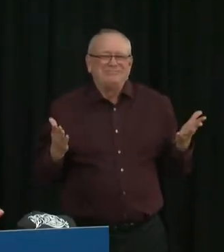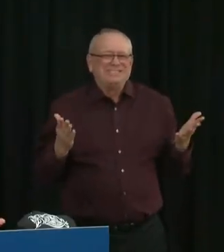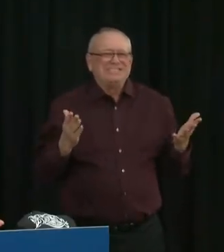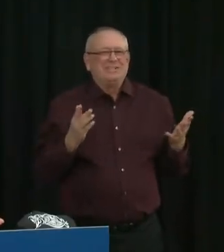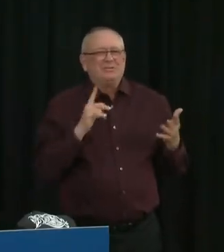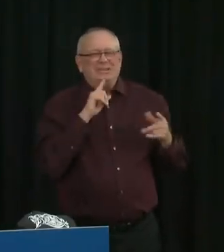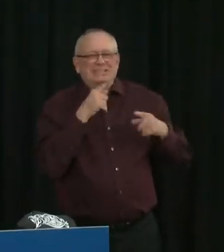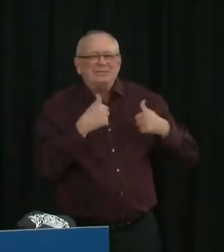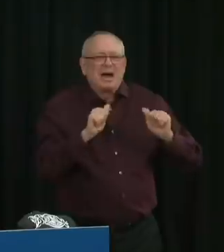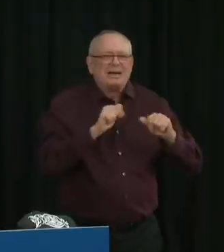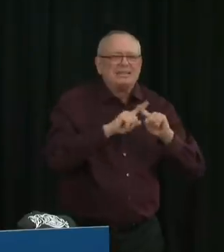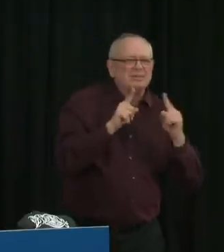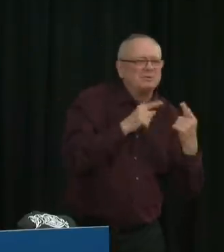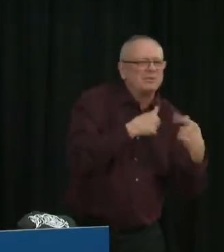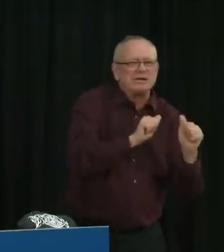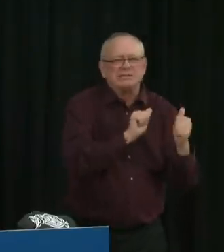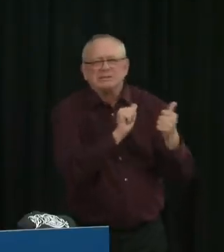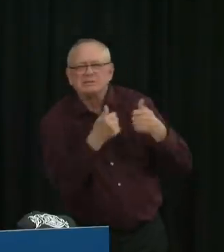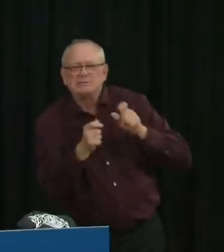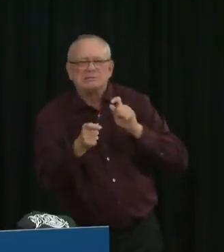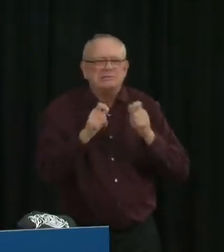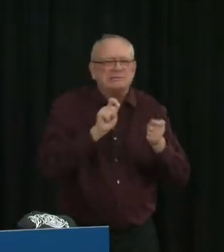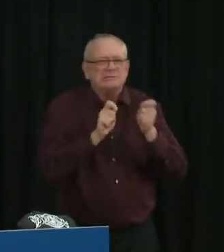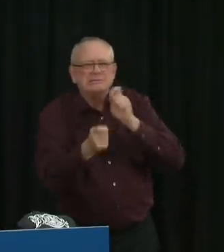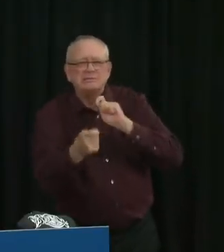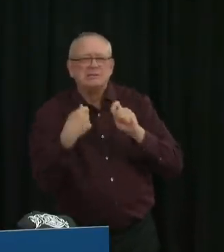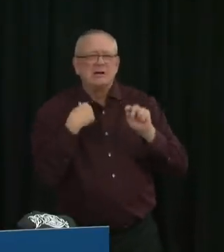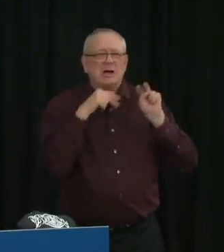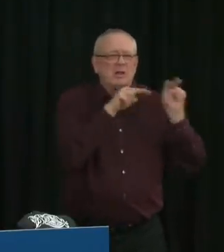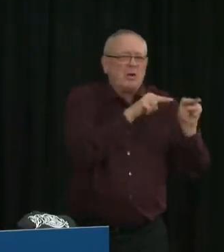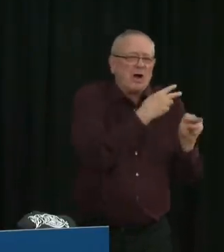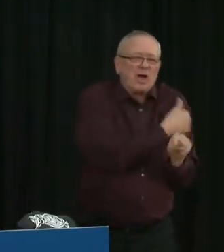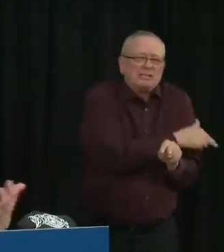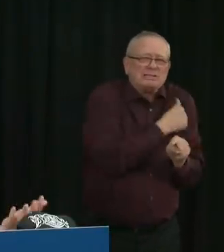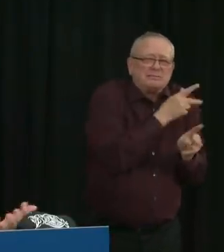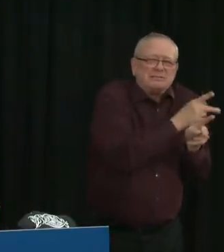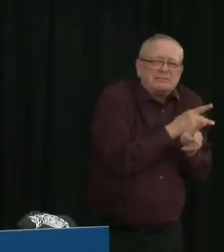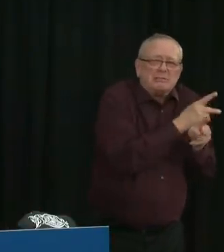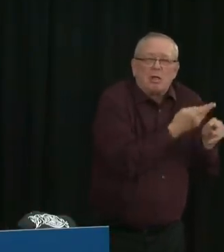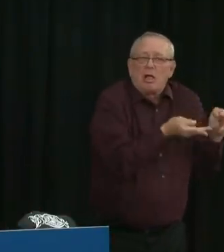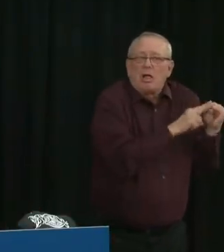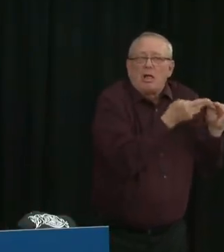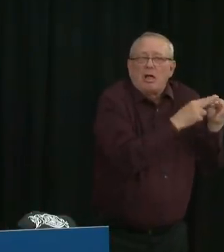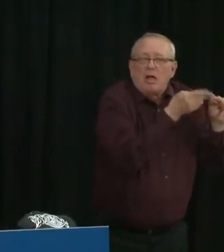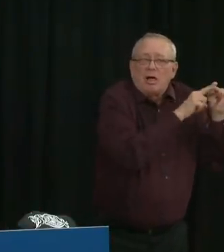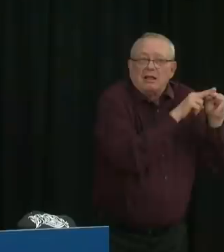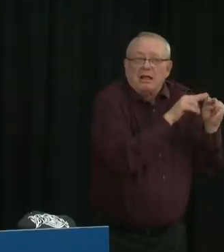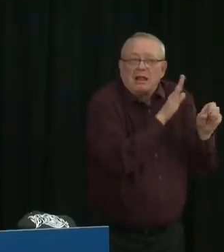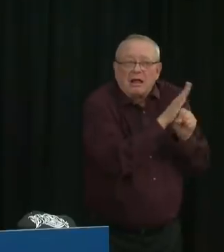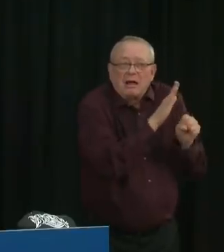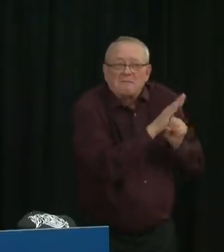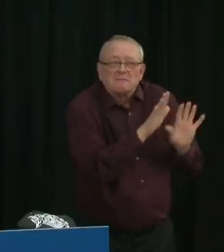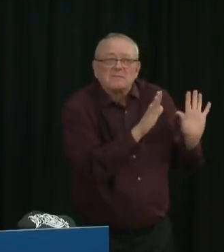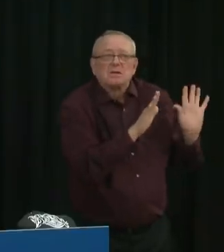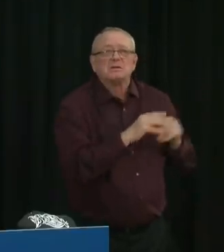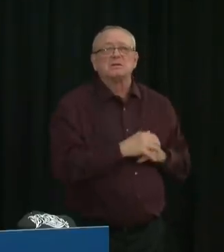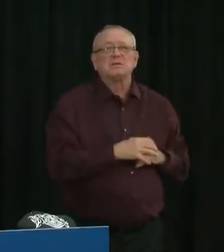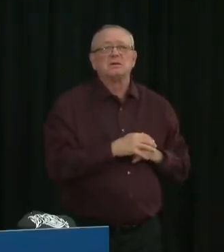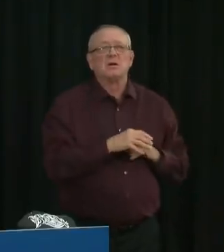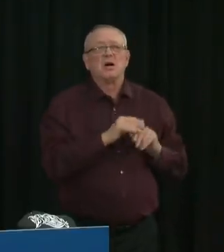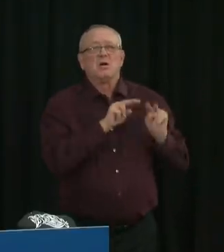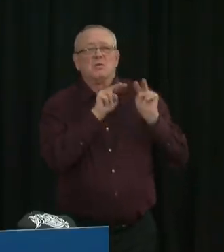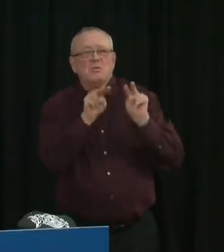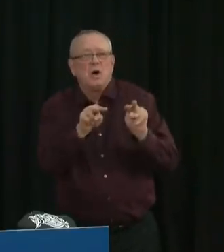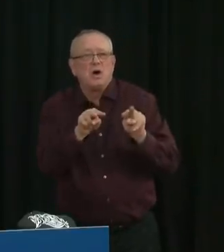monitoring our acute care system, monitoring the impact of COVID cases and those that need hospital care and understanding, again,